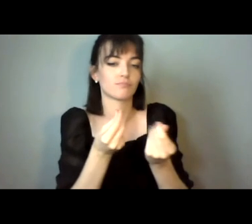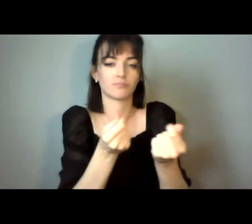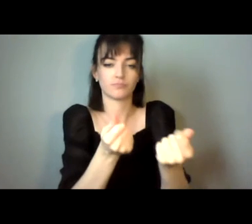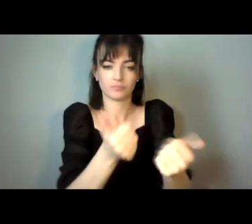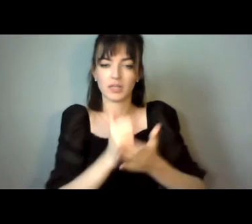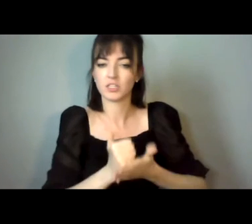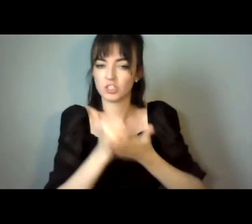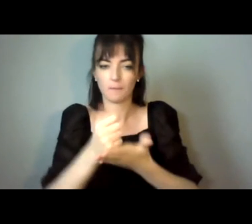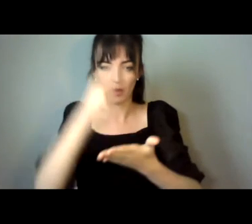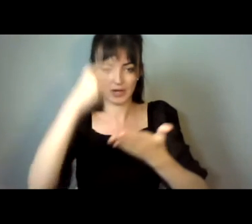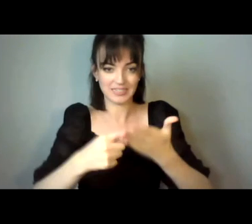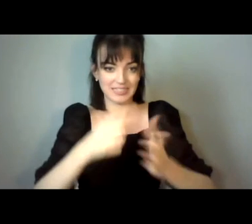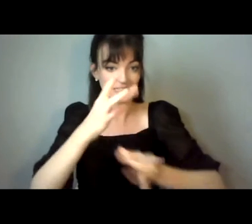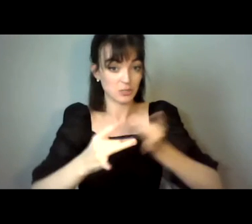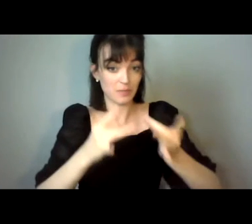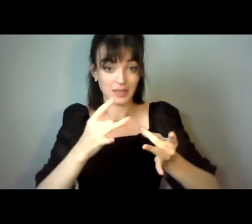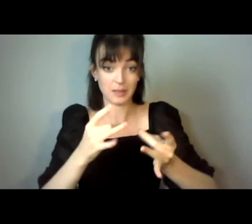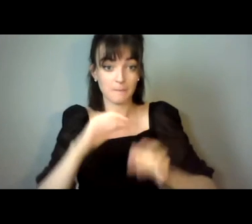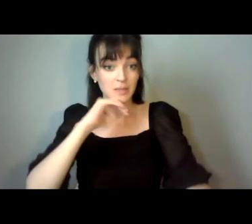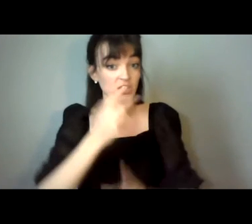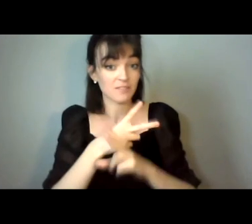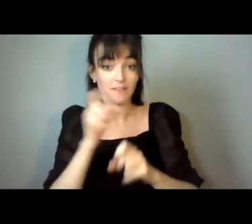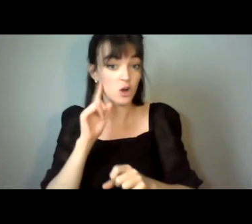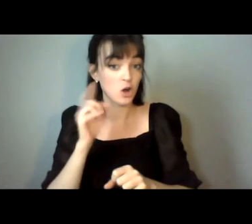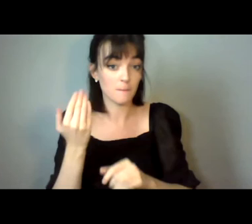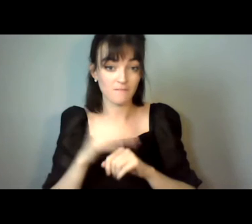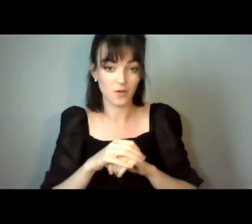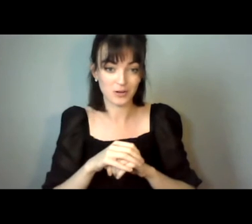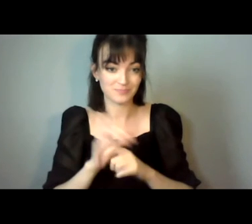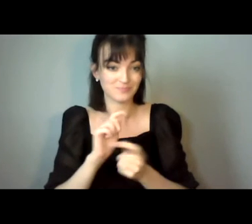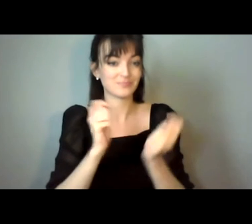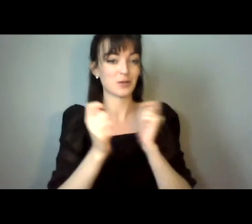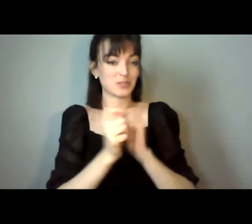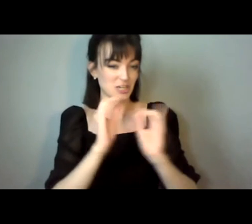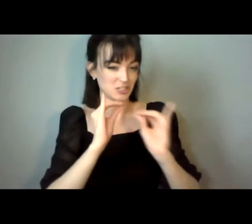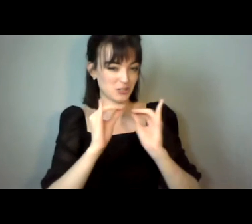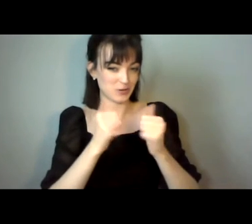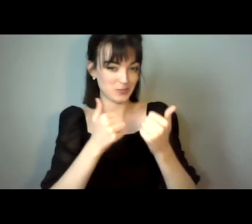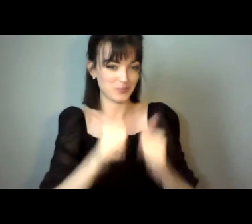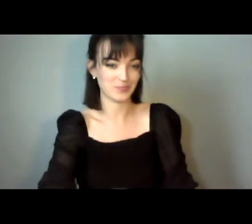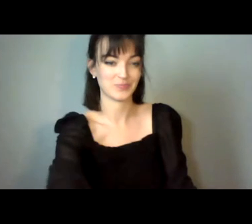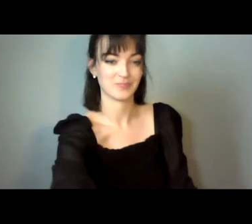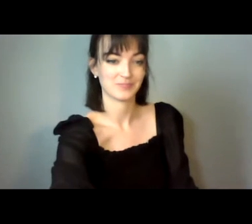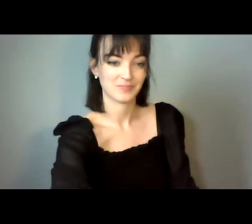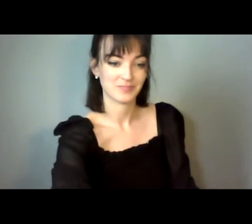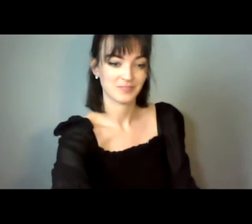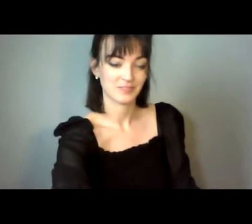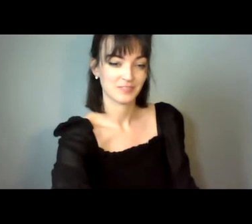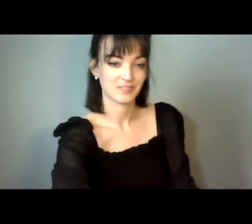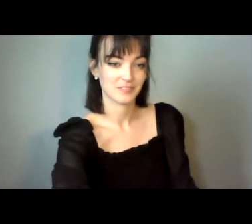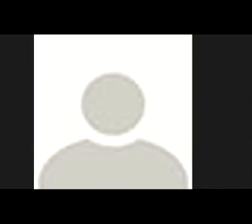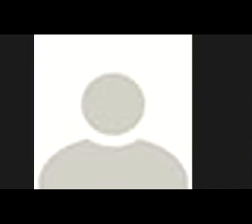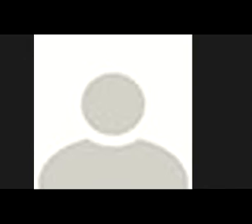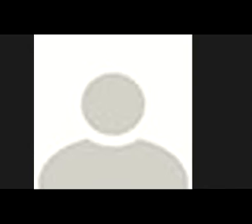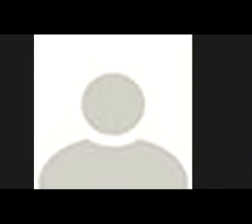decision-making, they have never heard before. And we are helping build equality by helping people understand